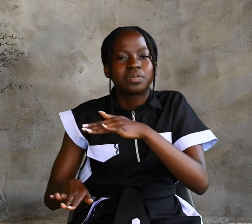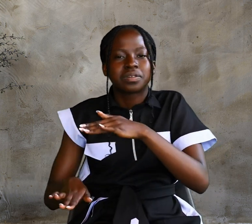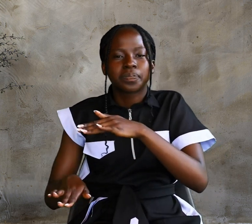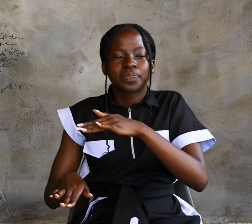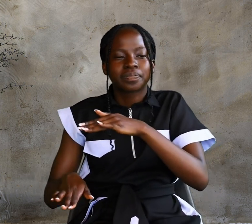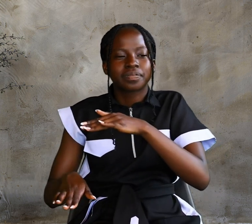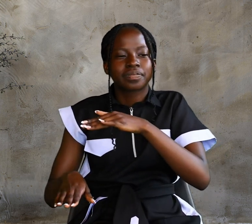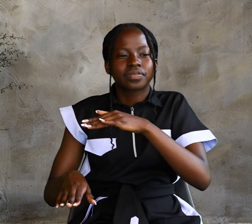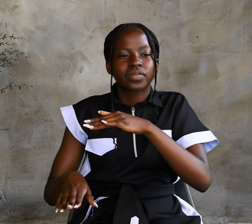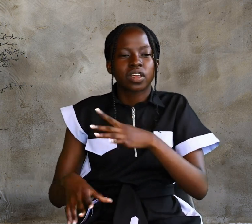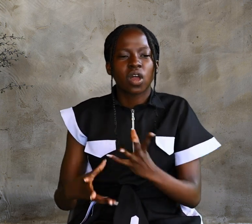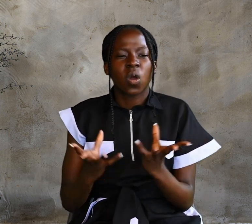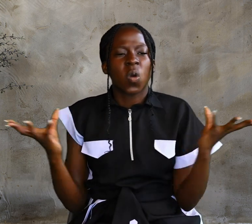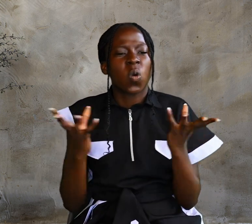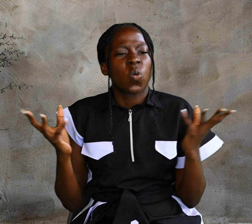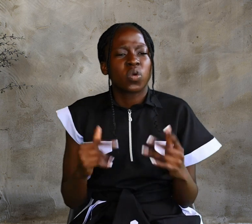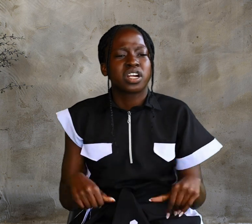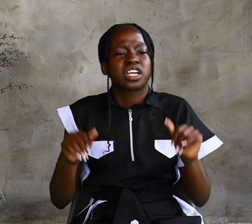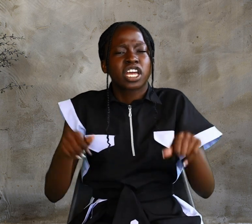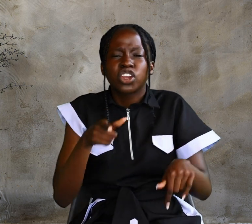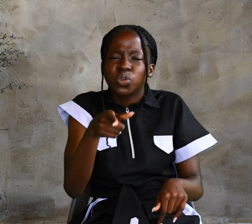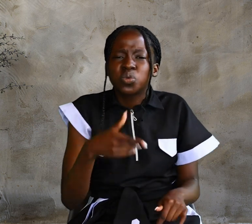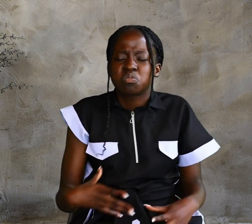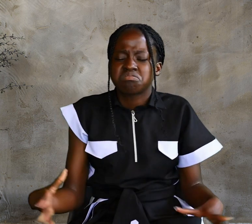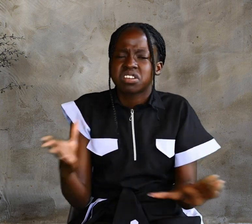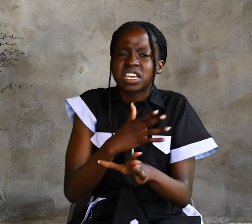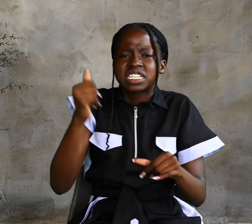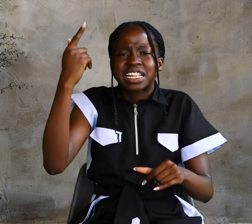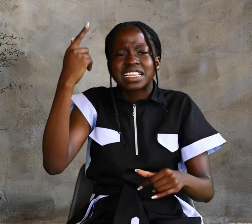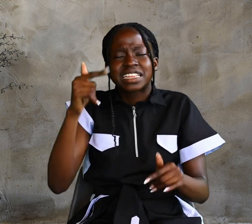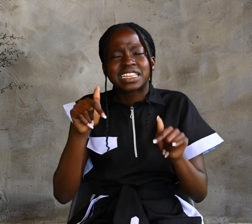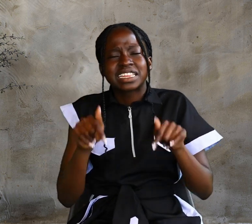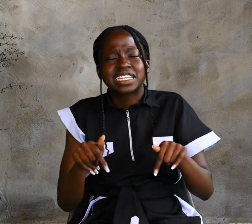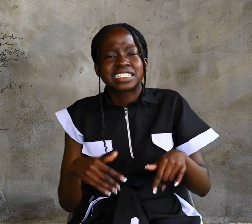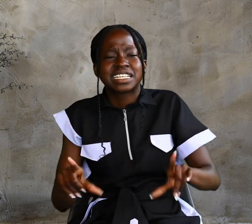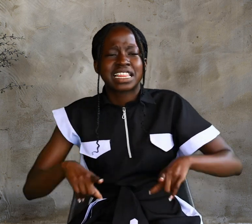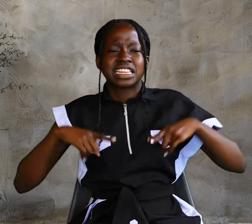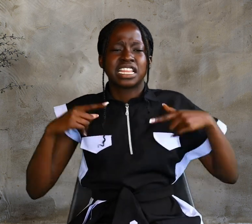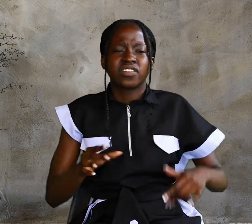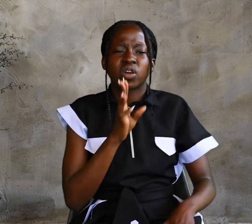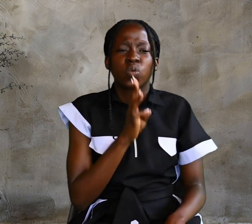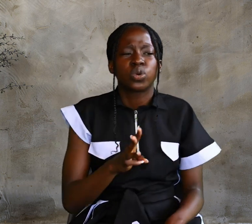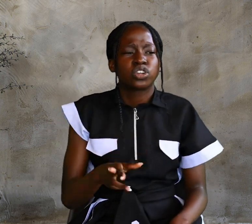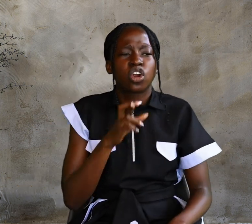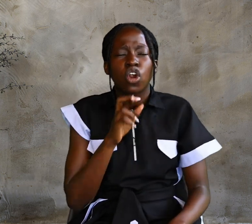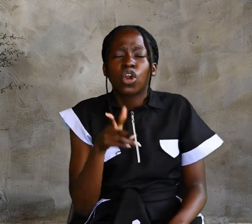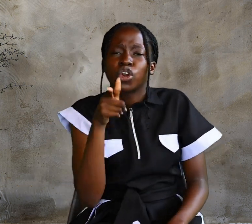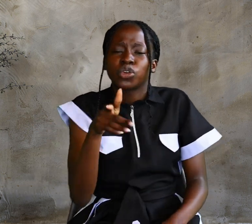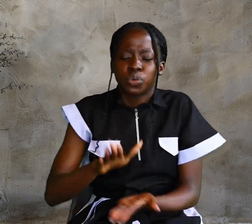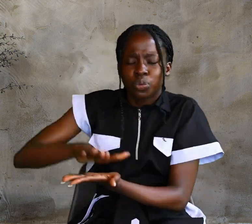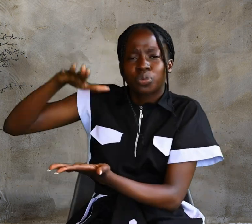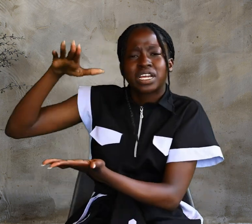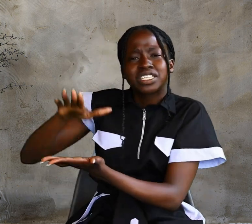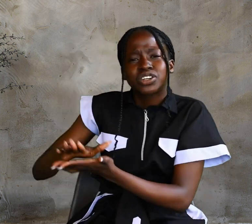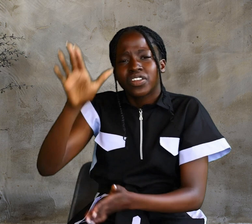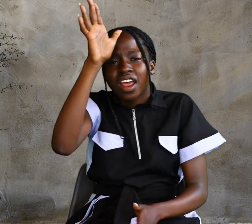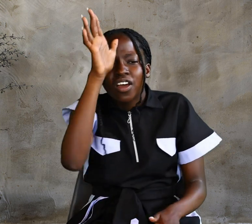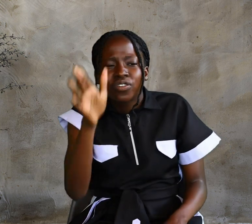Where can you get this living water? Are you greater than our father Jacob, who gave us the well and